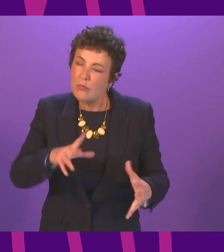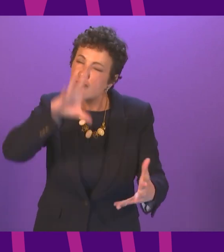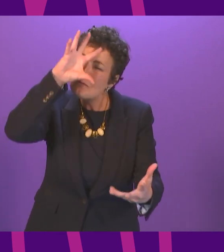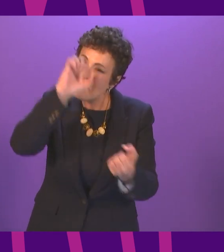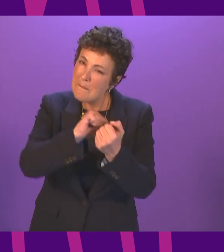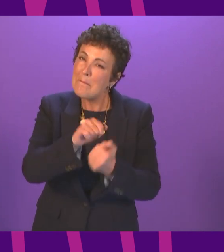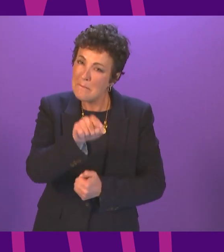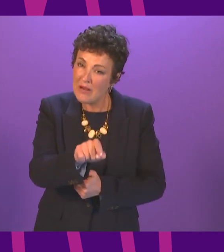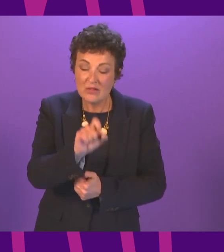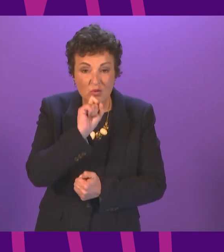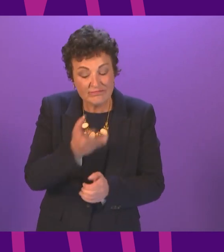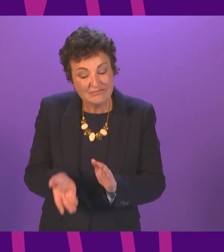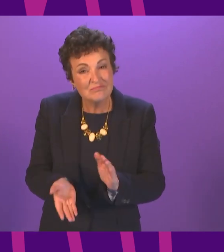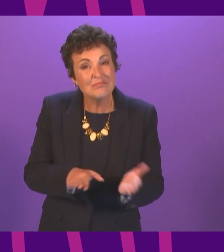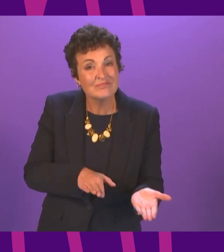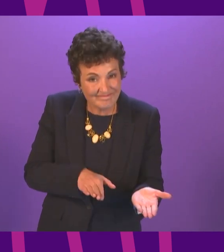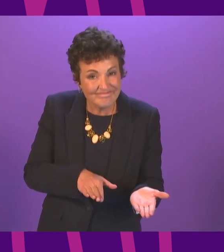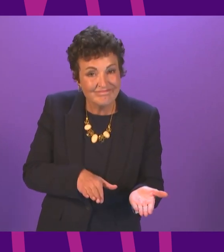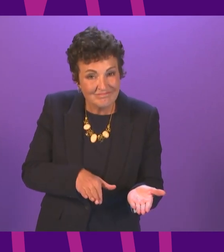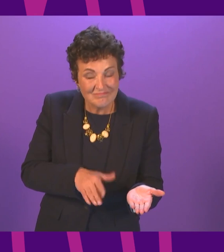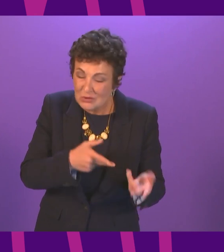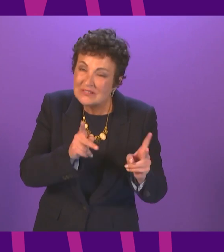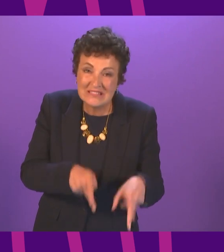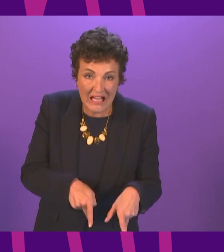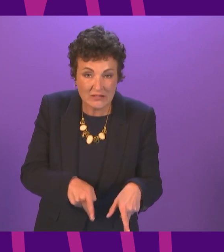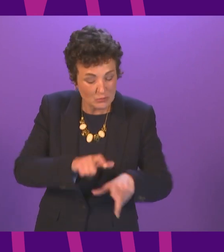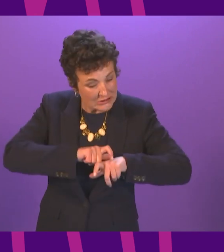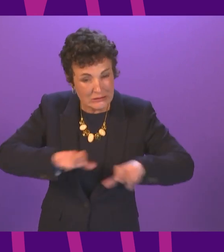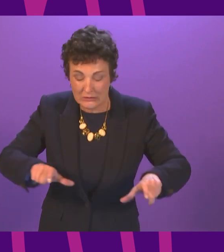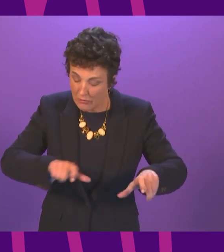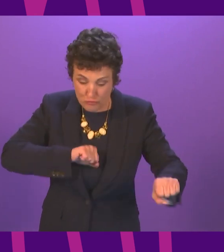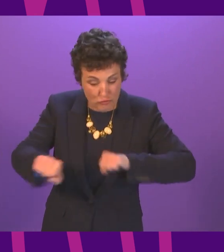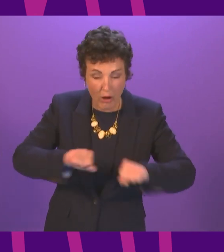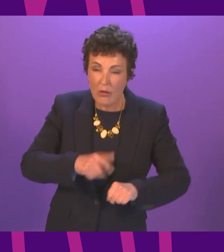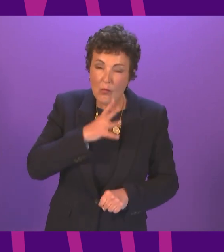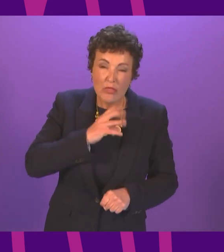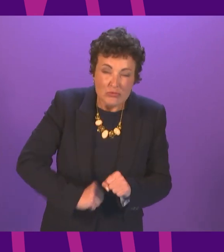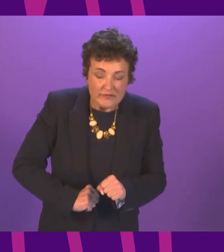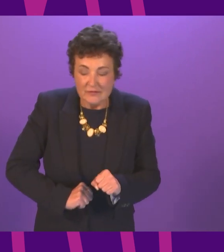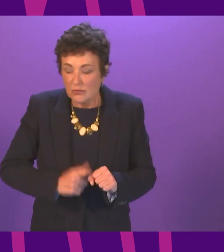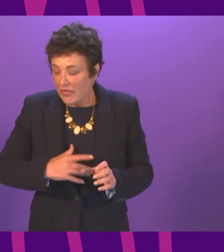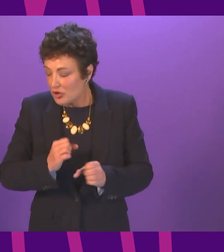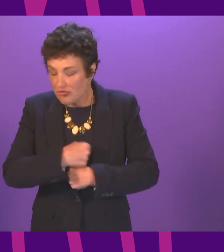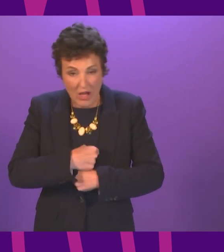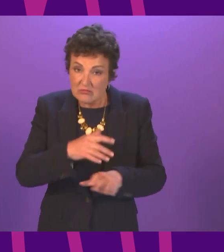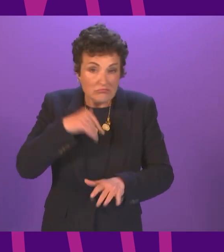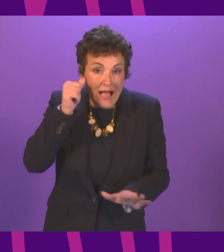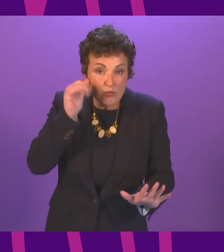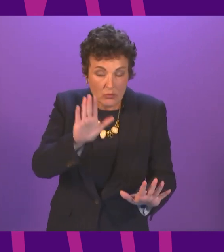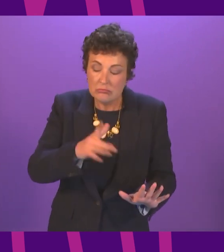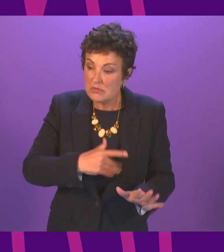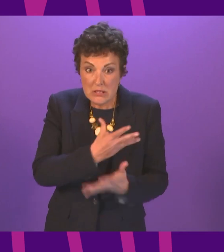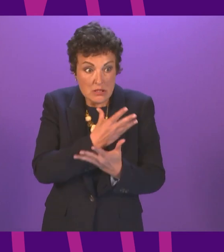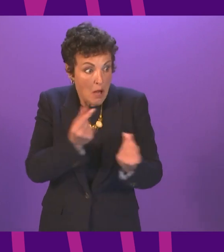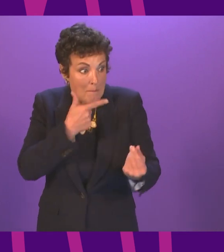those who we have lost as we continue to grapple with the grief and the stress that comes with bereavement. Many people continue to